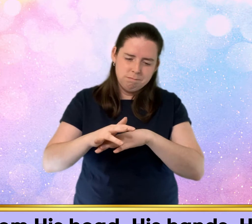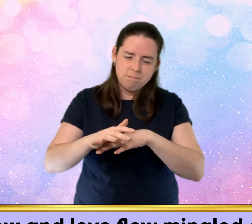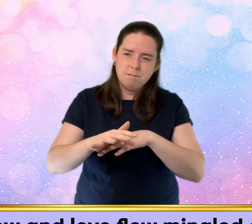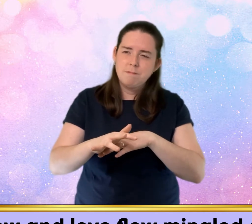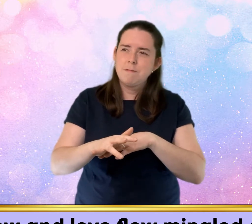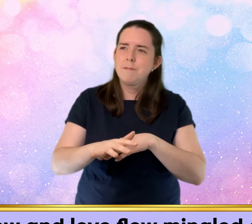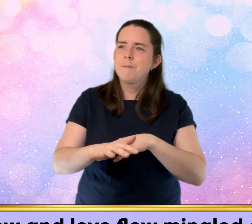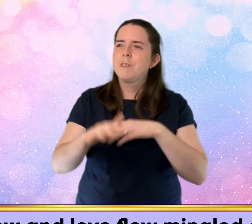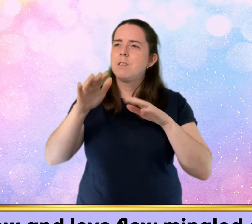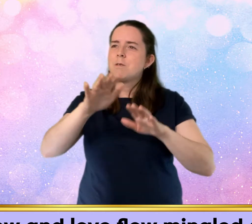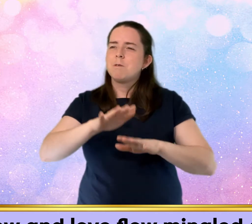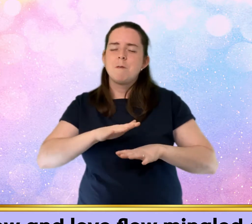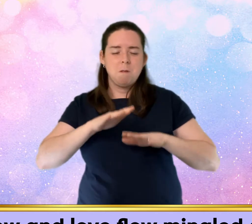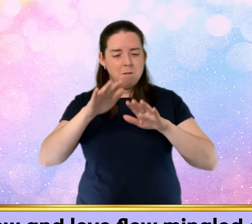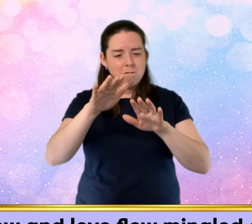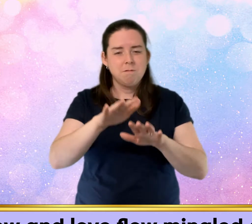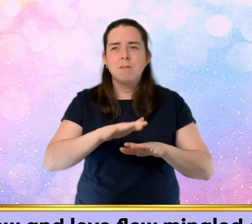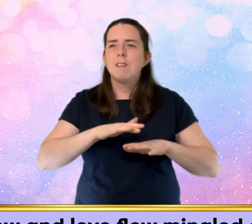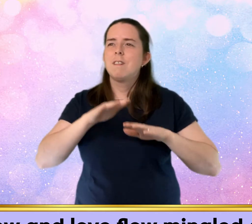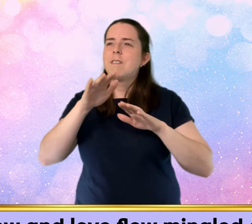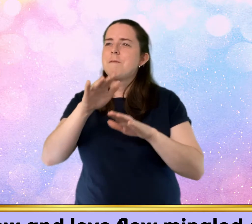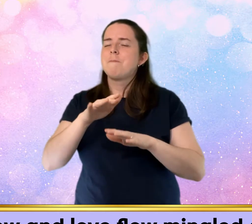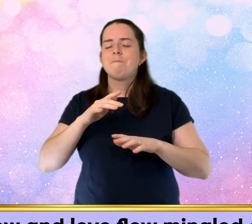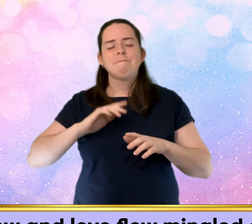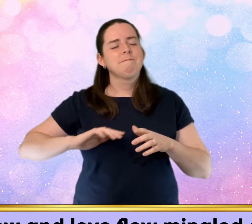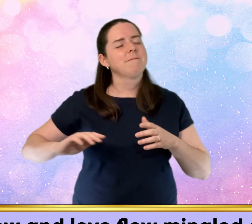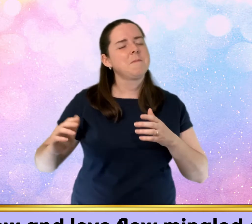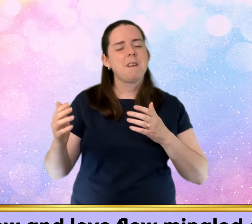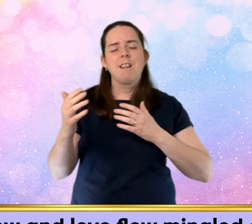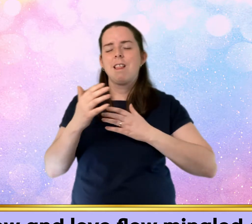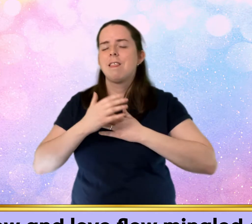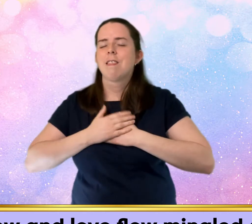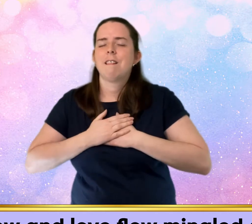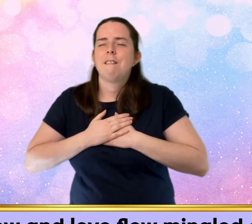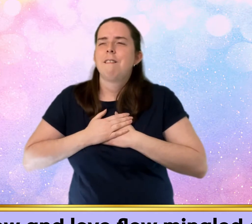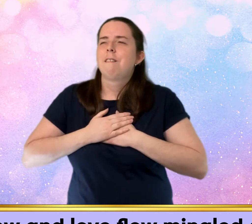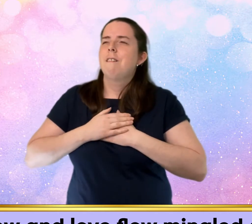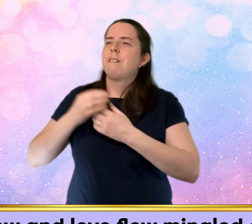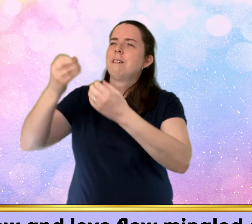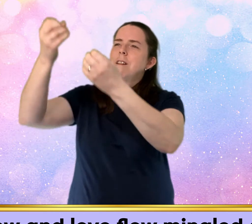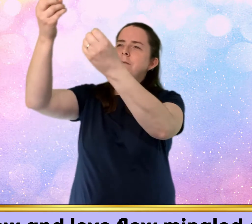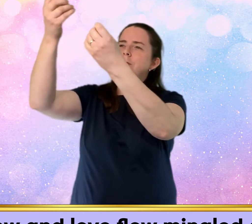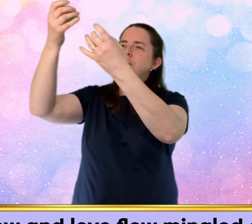Sorrow and love flow